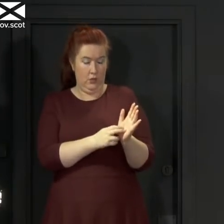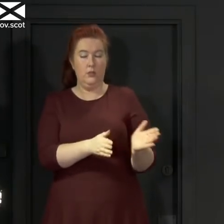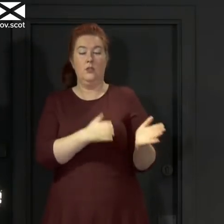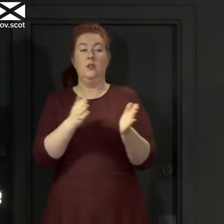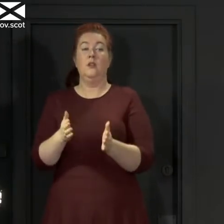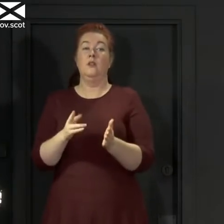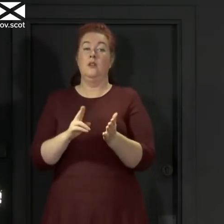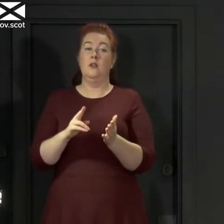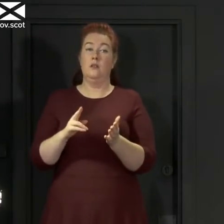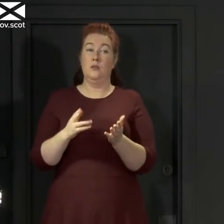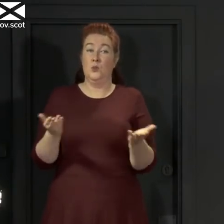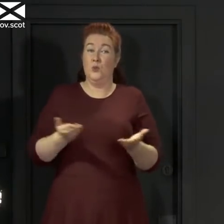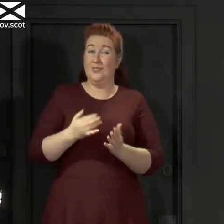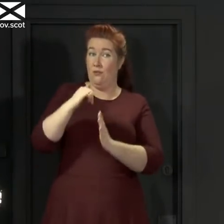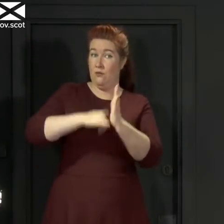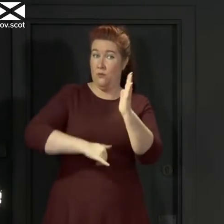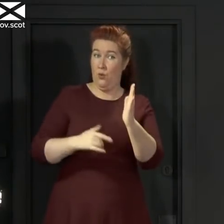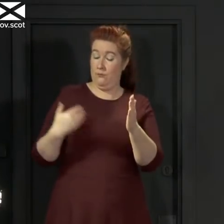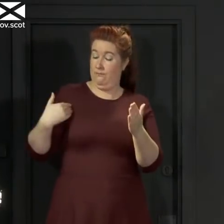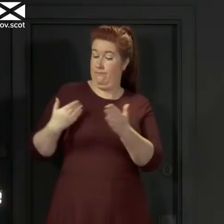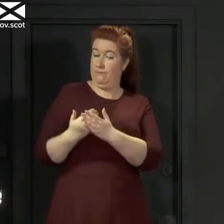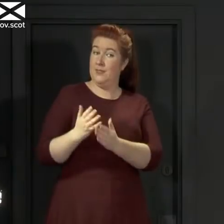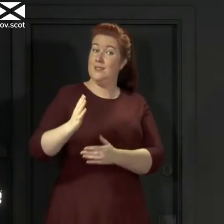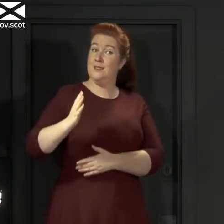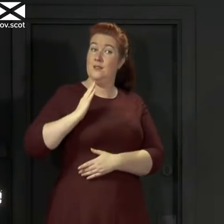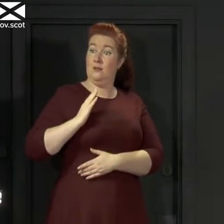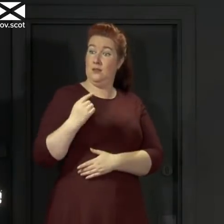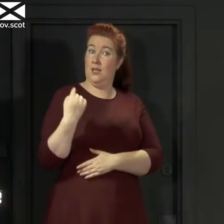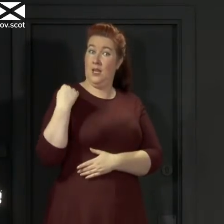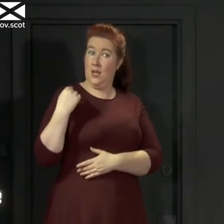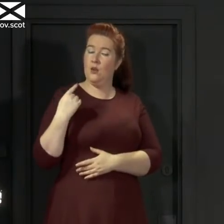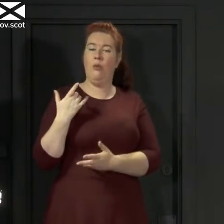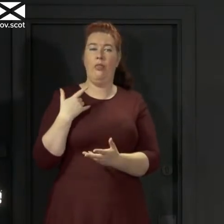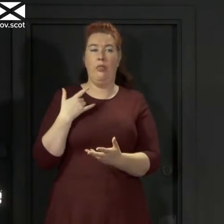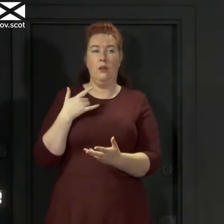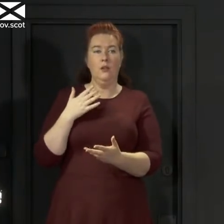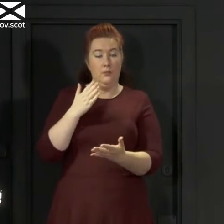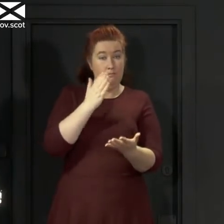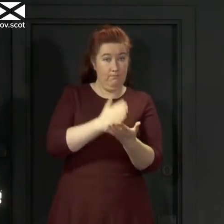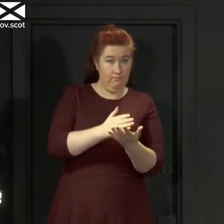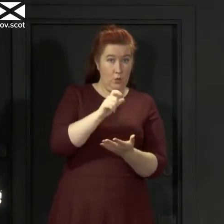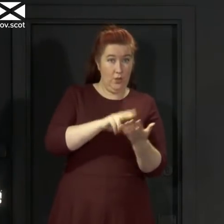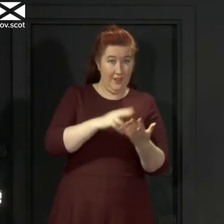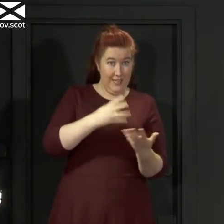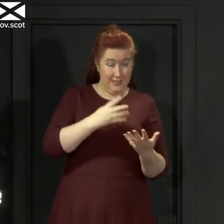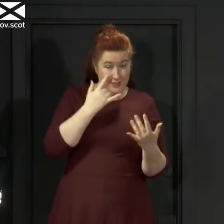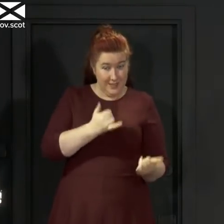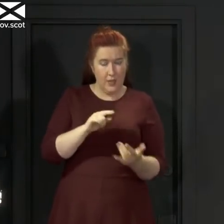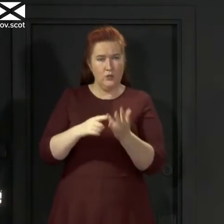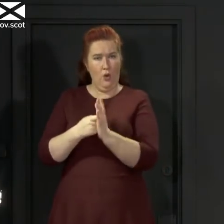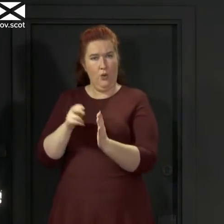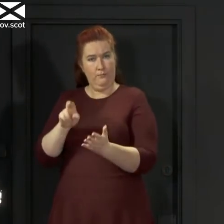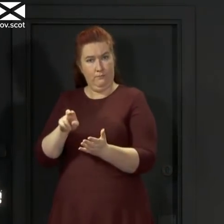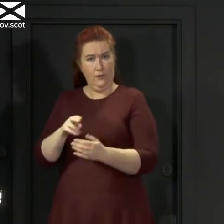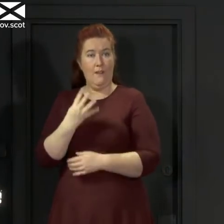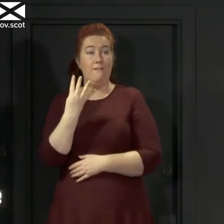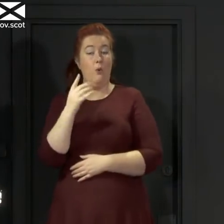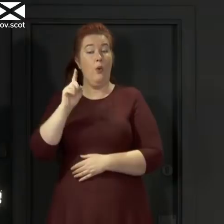report shows that by Sunday, the total number of registered deaths with either a confirmed or a presumed link to the virus was 4